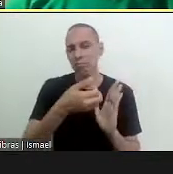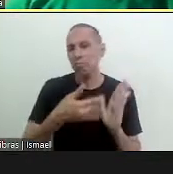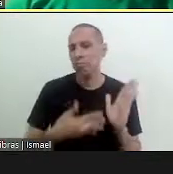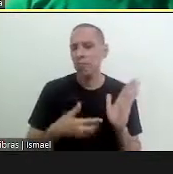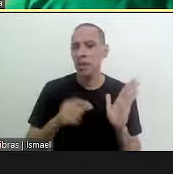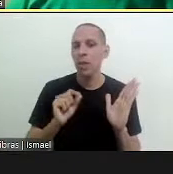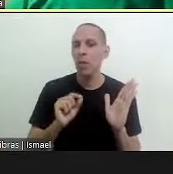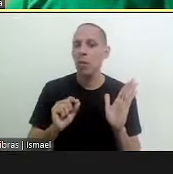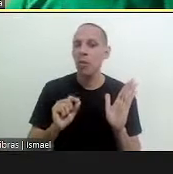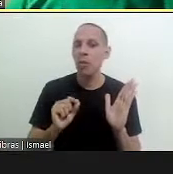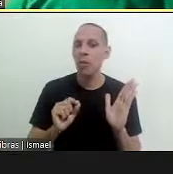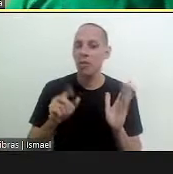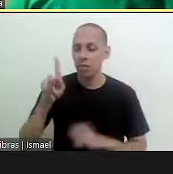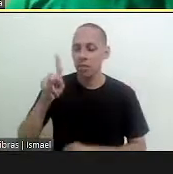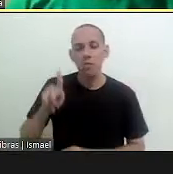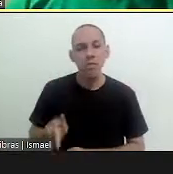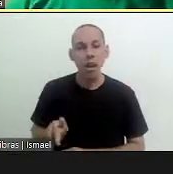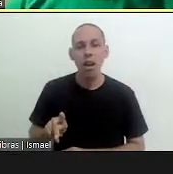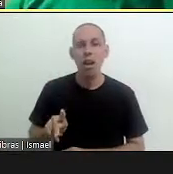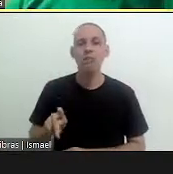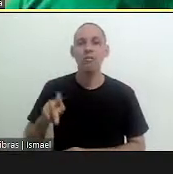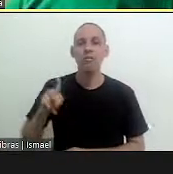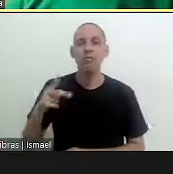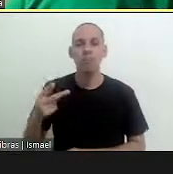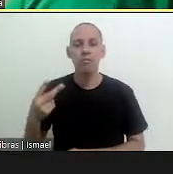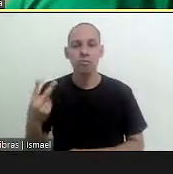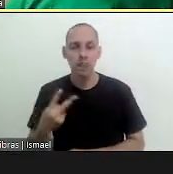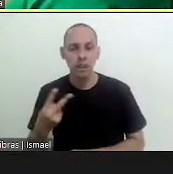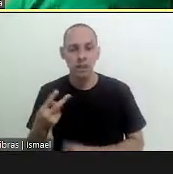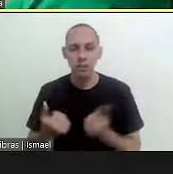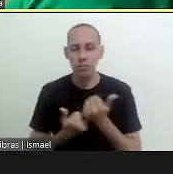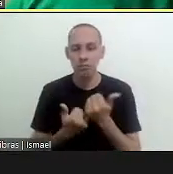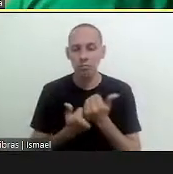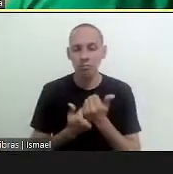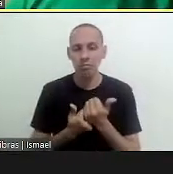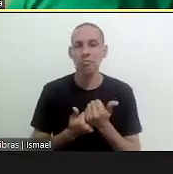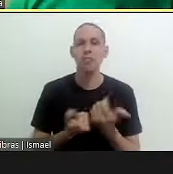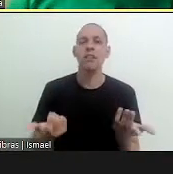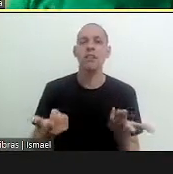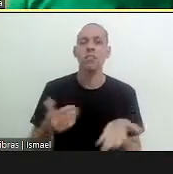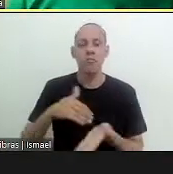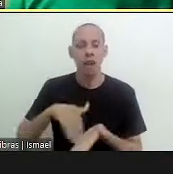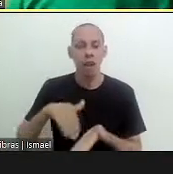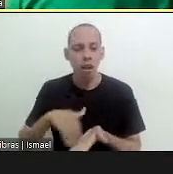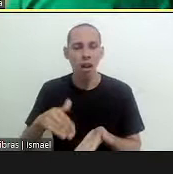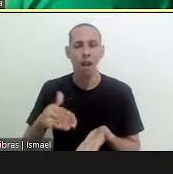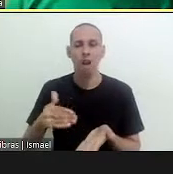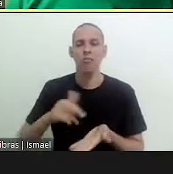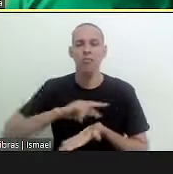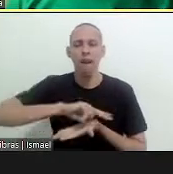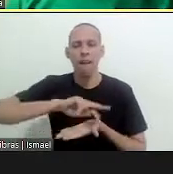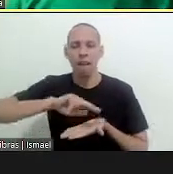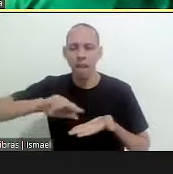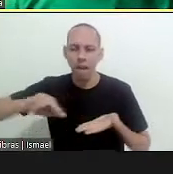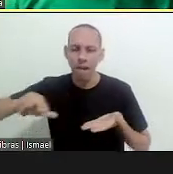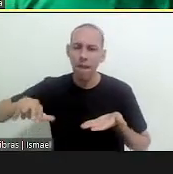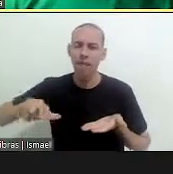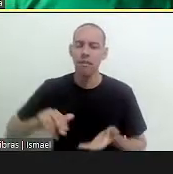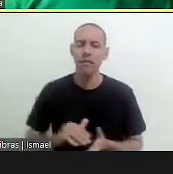establishes that terminology of the president vice president secretary treasurer uh fiscal